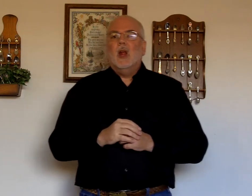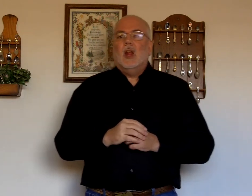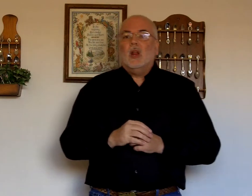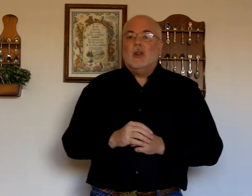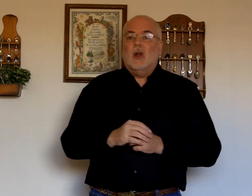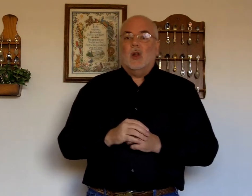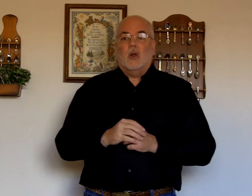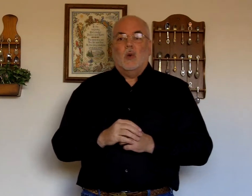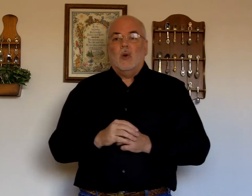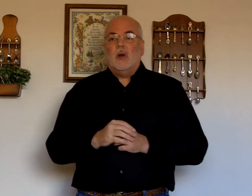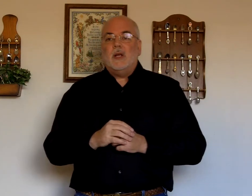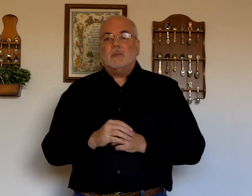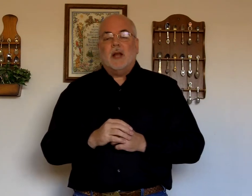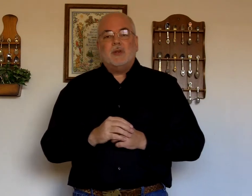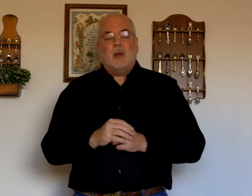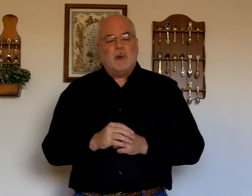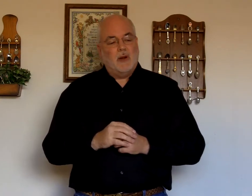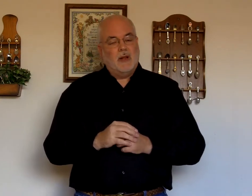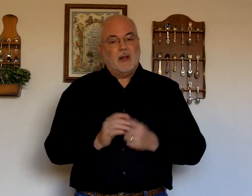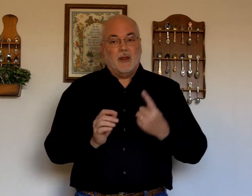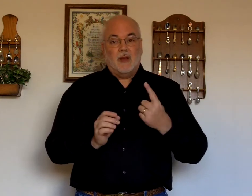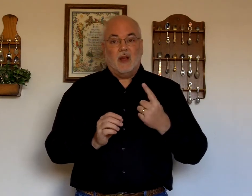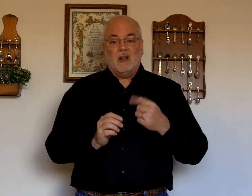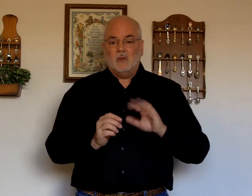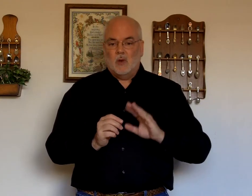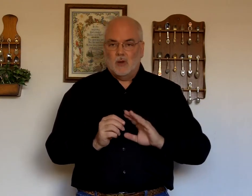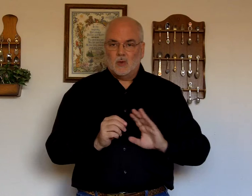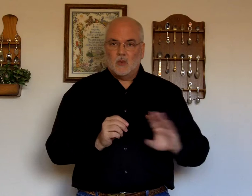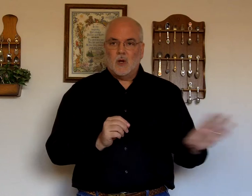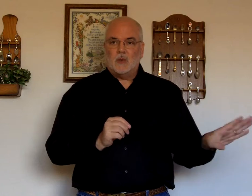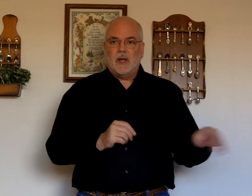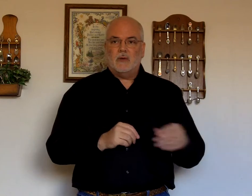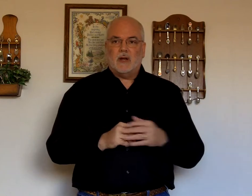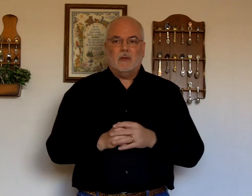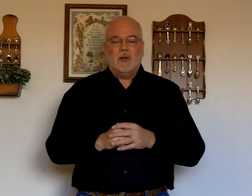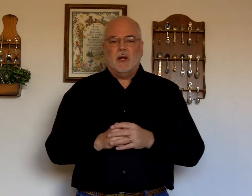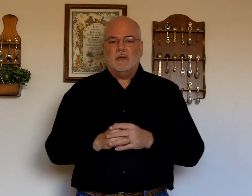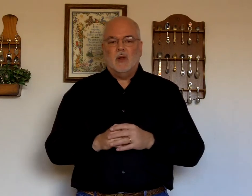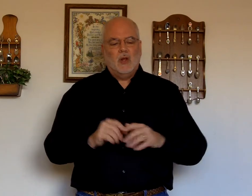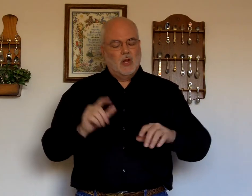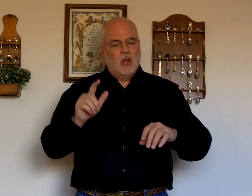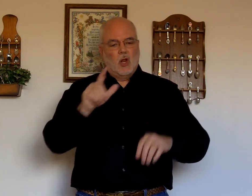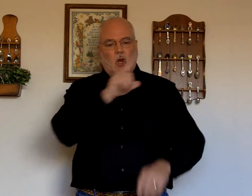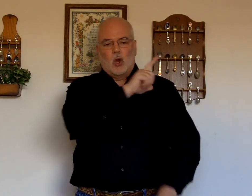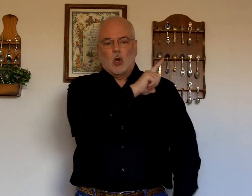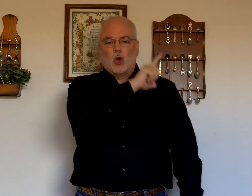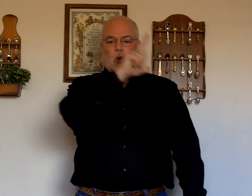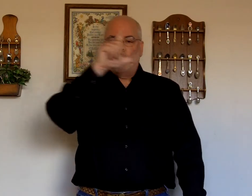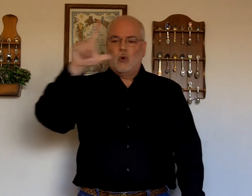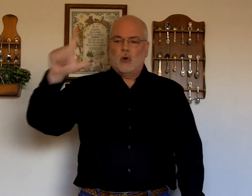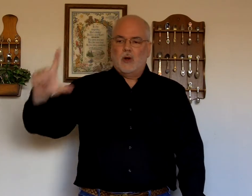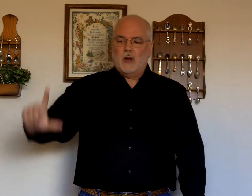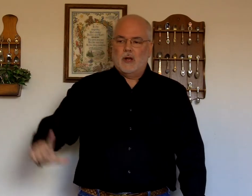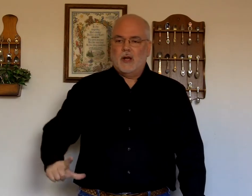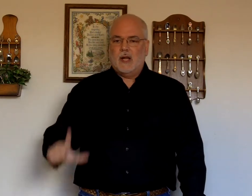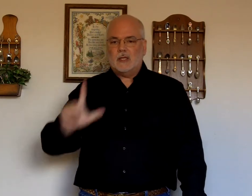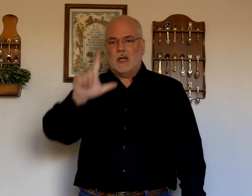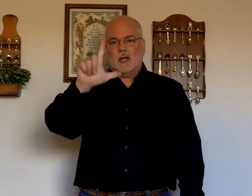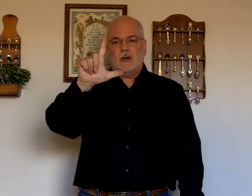The Lord is my shepherd. The. One of those words we get rid of. Lord. It's the letter